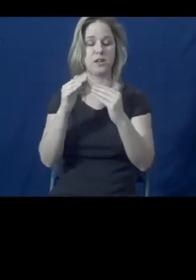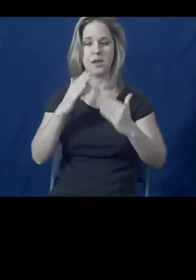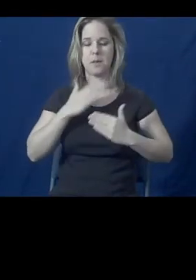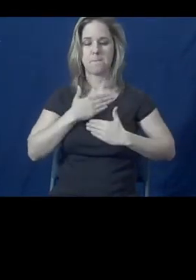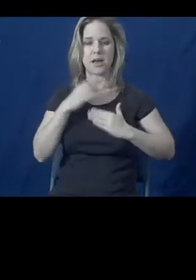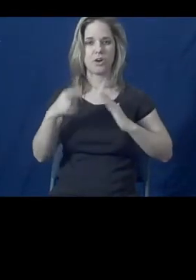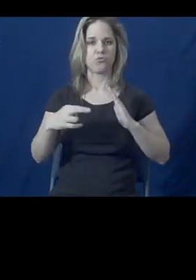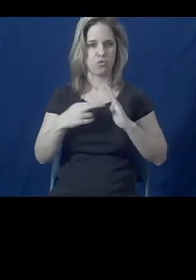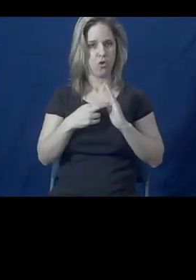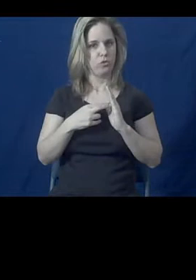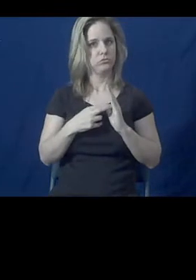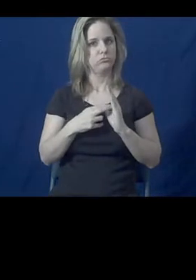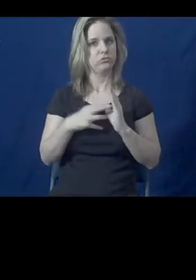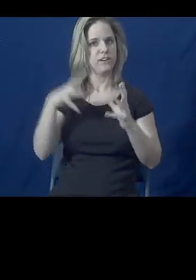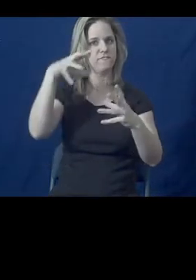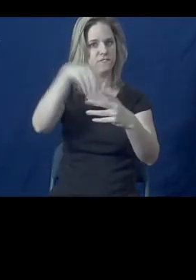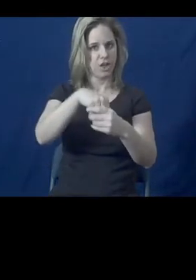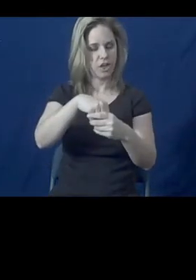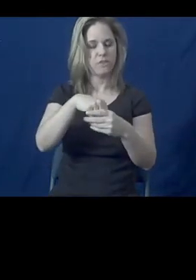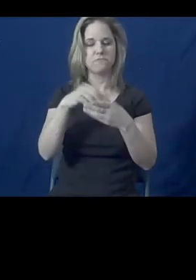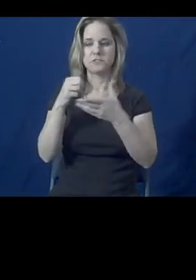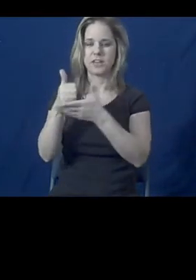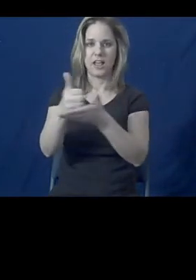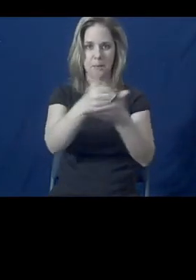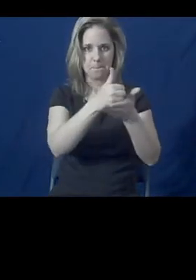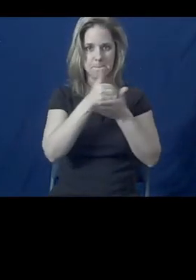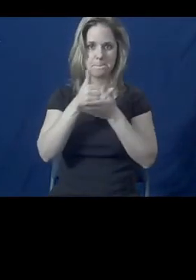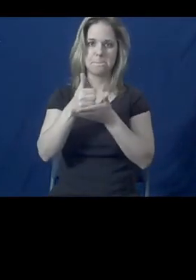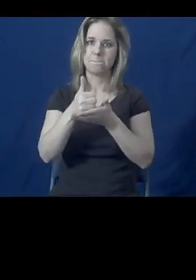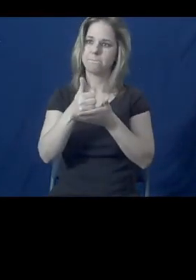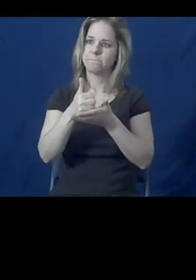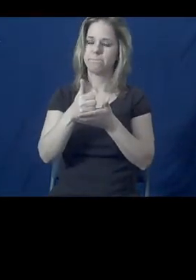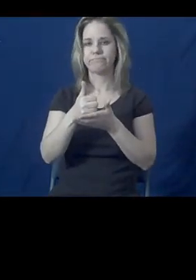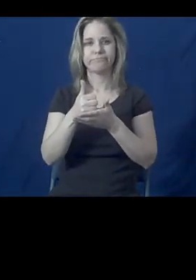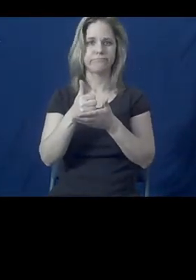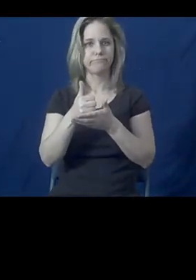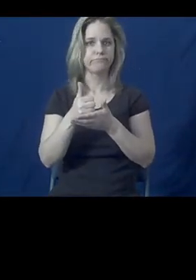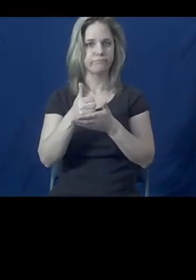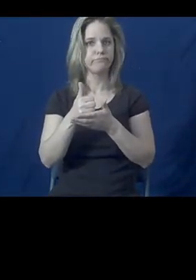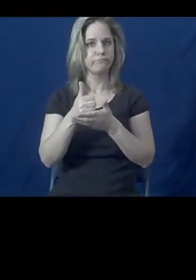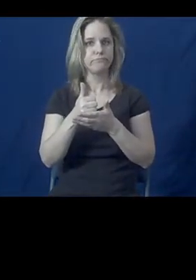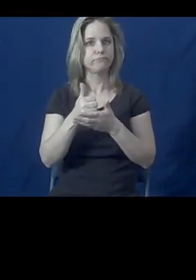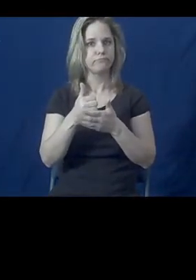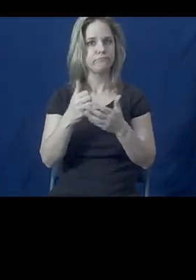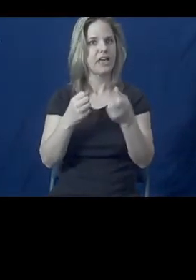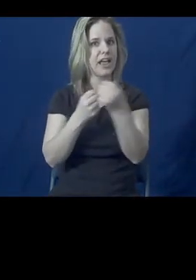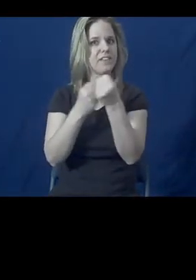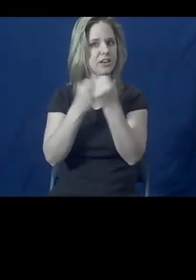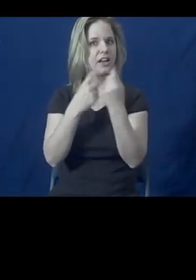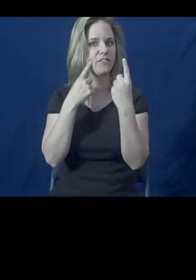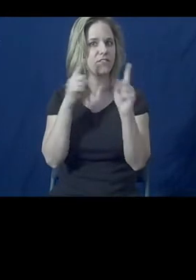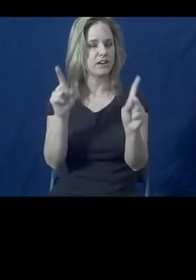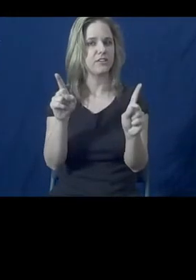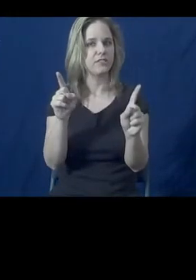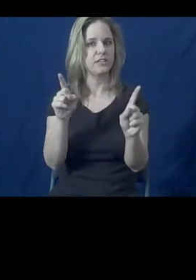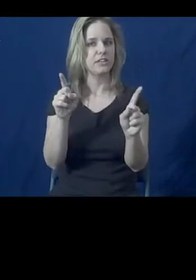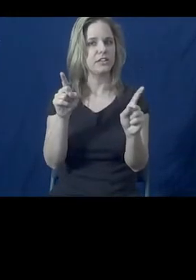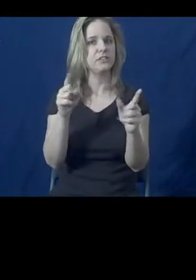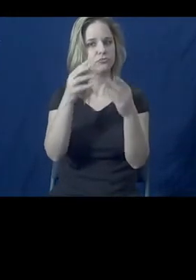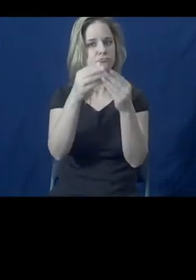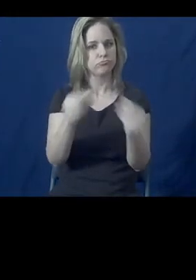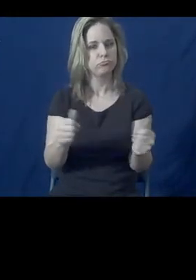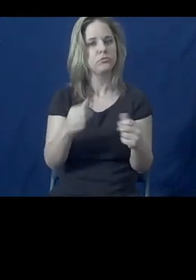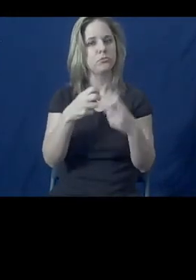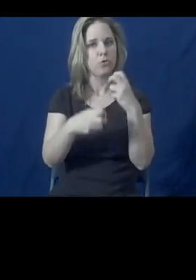as part of the team to, you know, kind of engage in effective advocacy to address these social